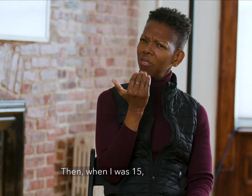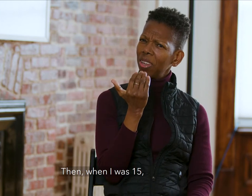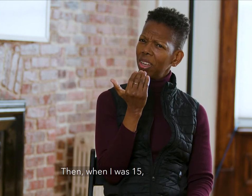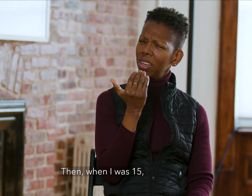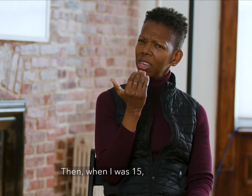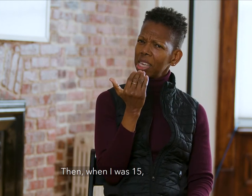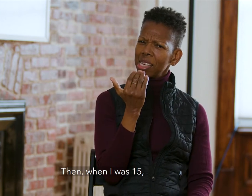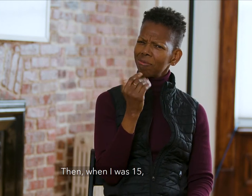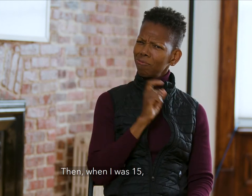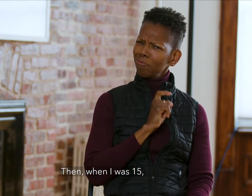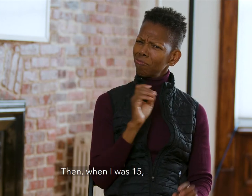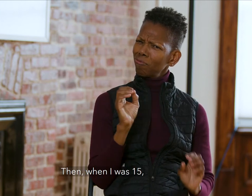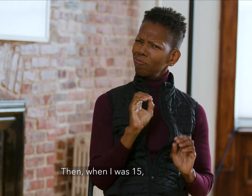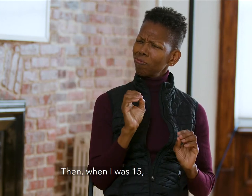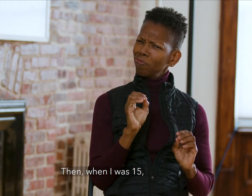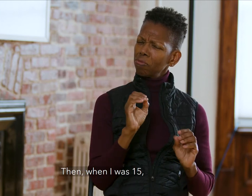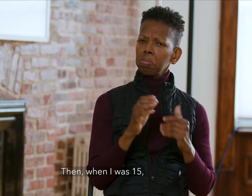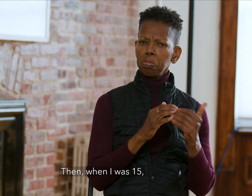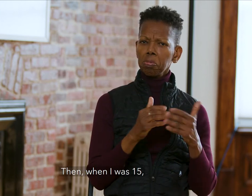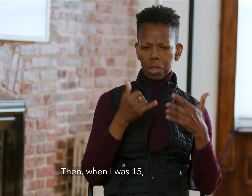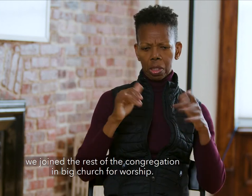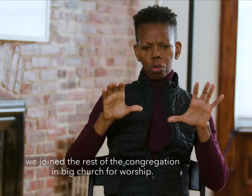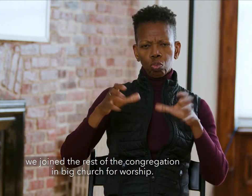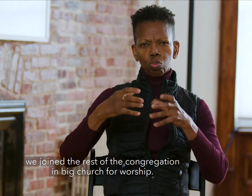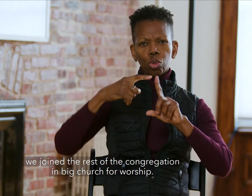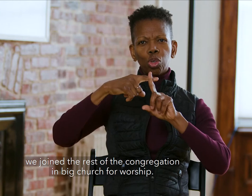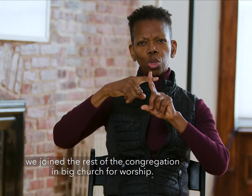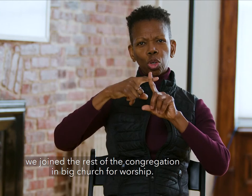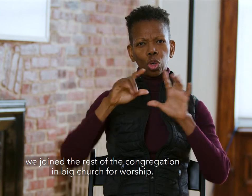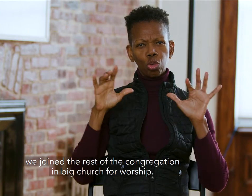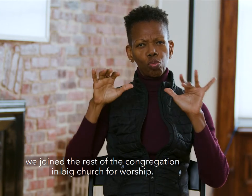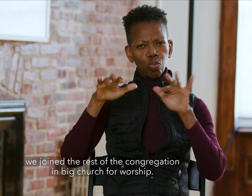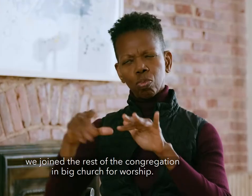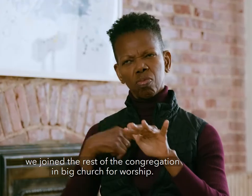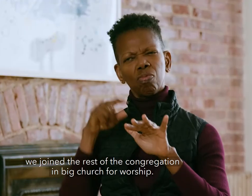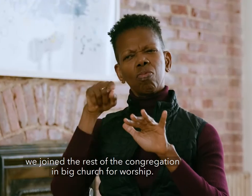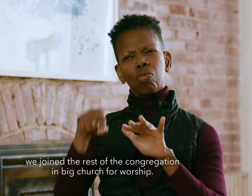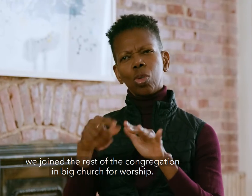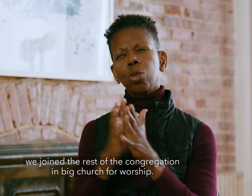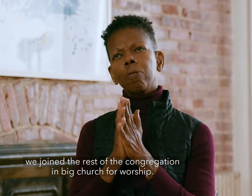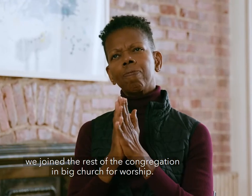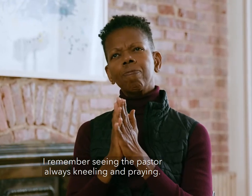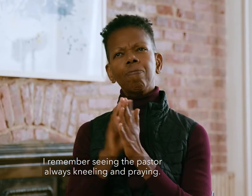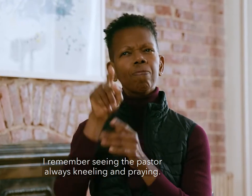Then, when I was 15, we joined the rest of the congregation in big church for worship.